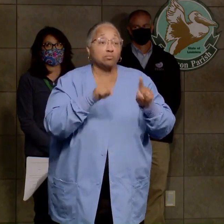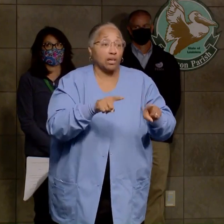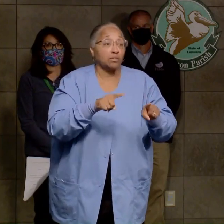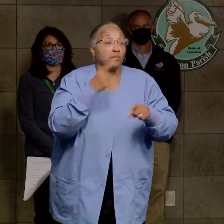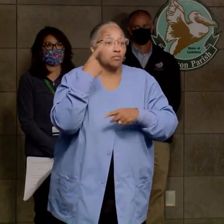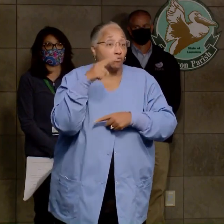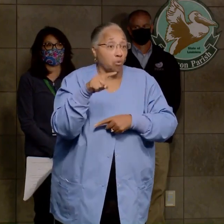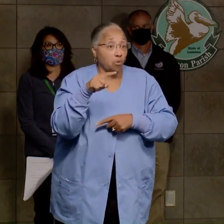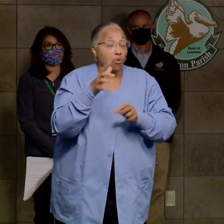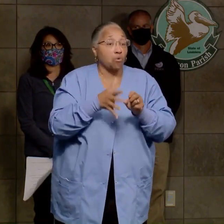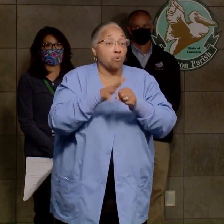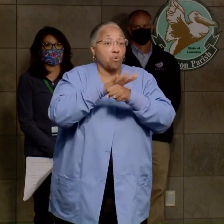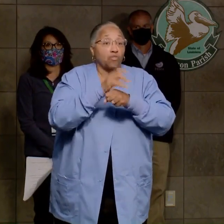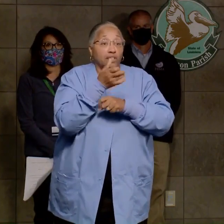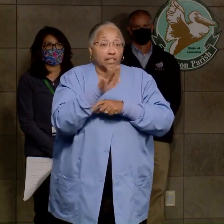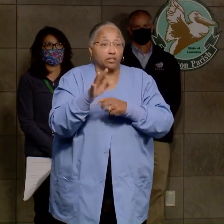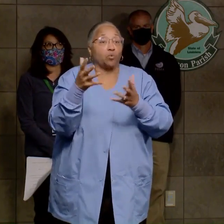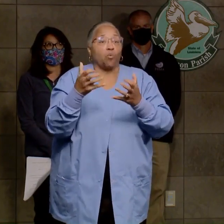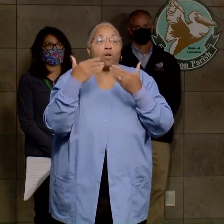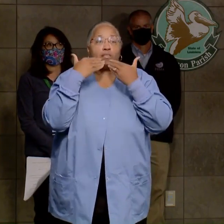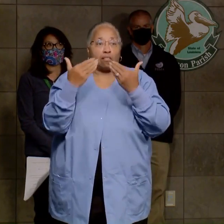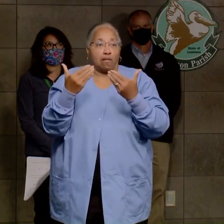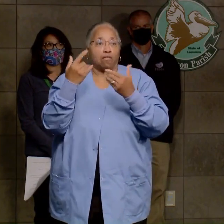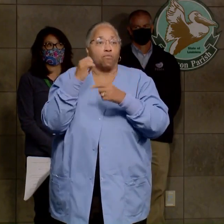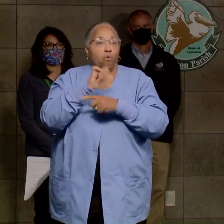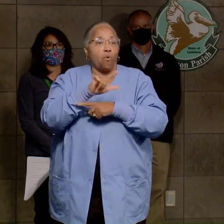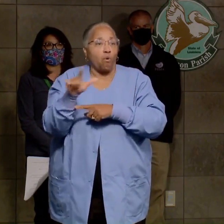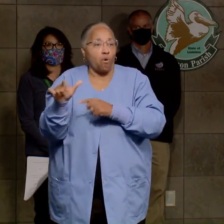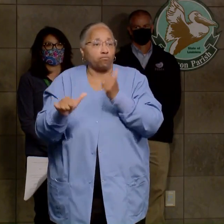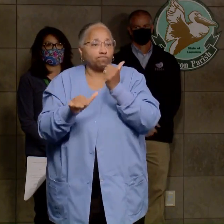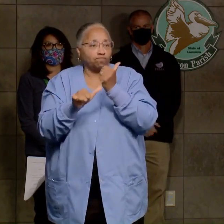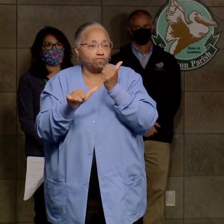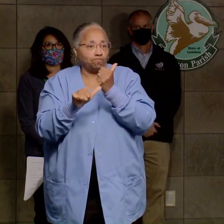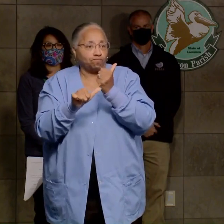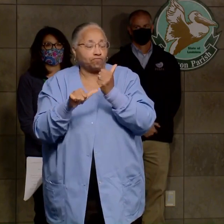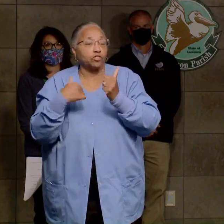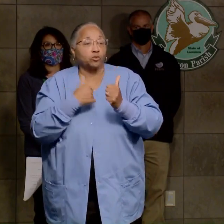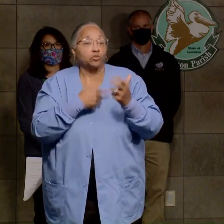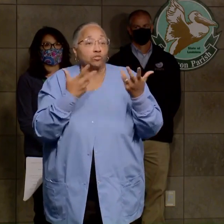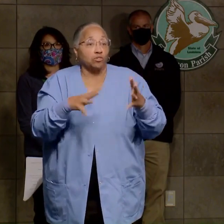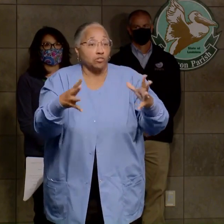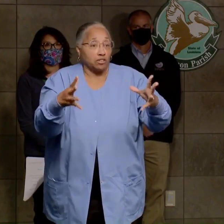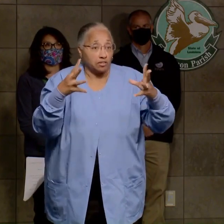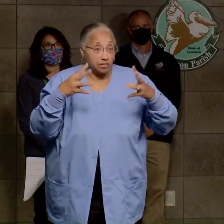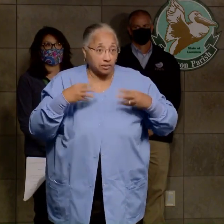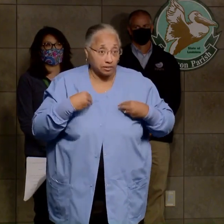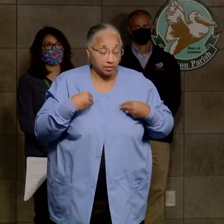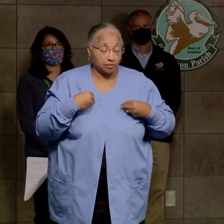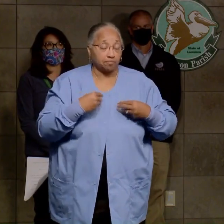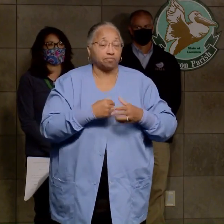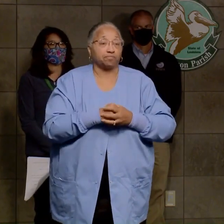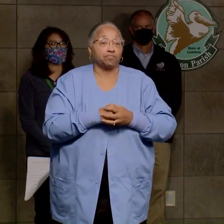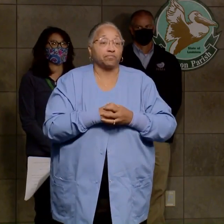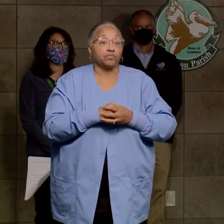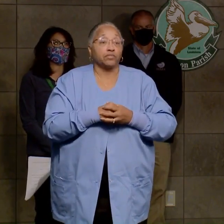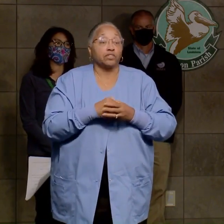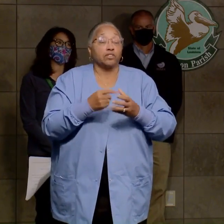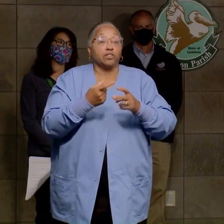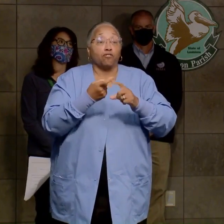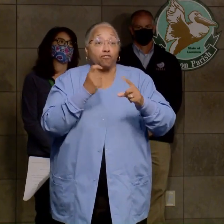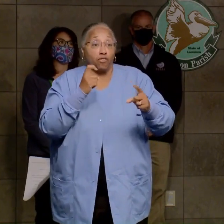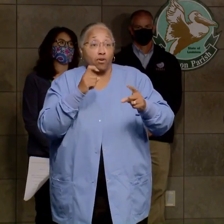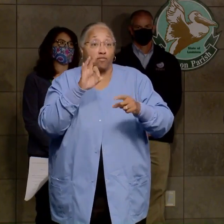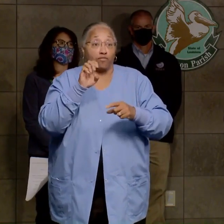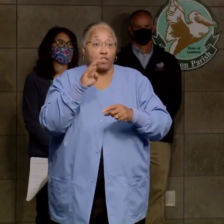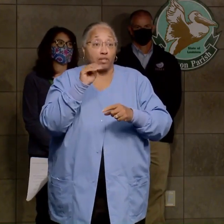-19, and I want to thank him for all of the assistance that we have been able to get from FEMA and all of our federal